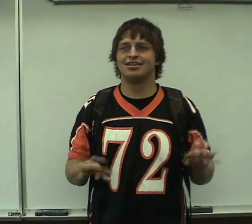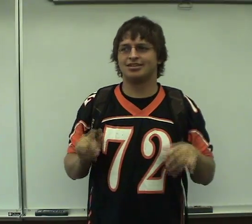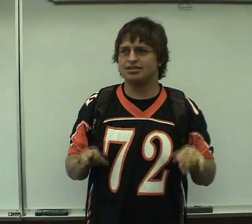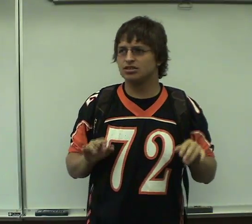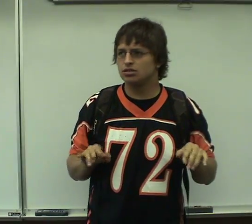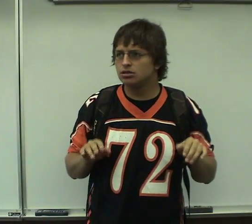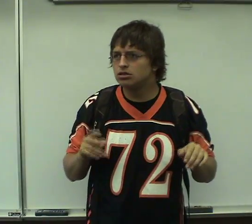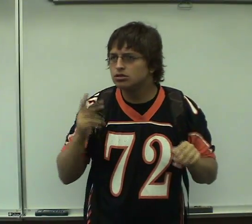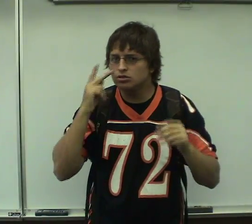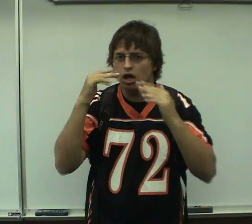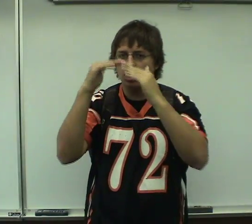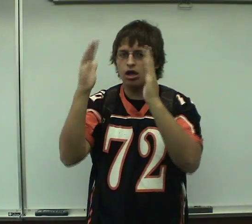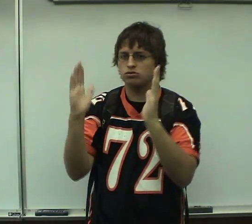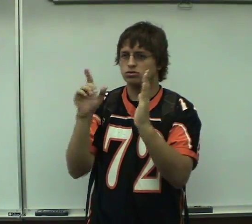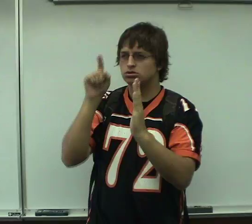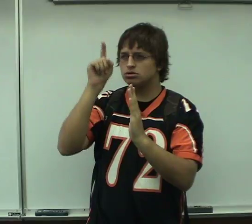no, no. Same with me.